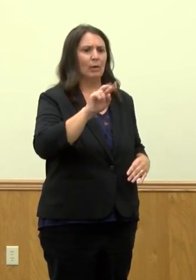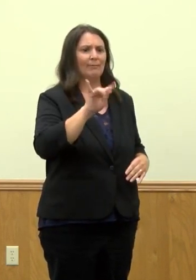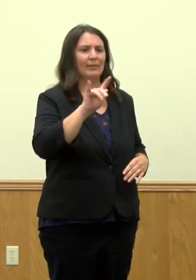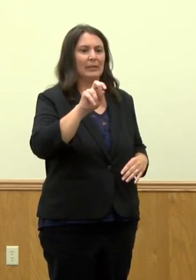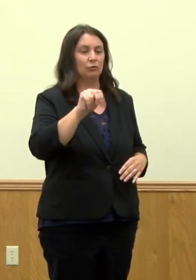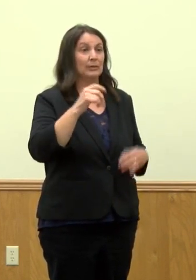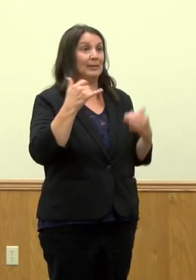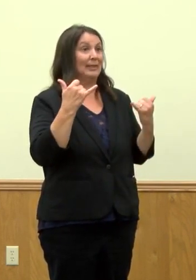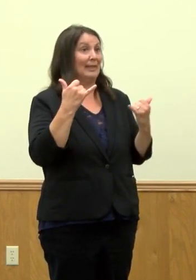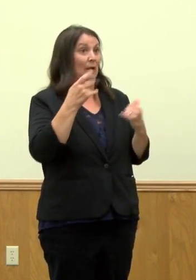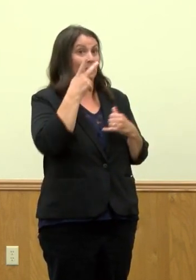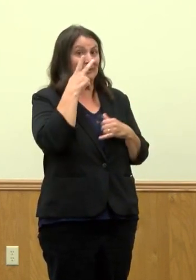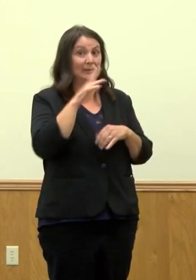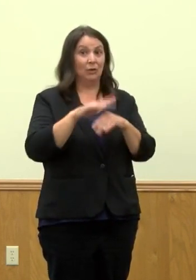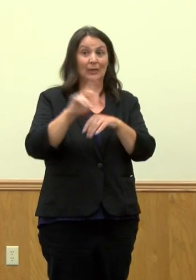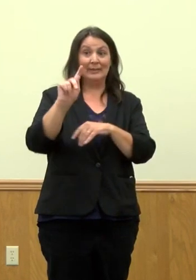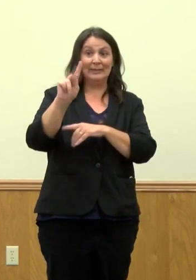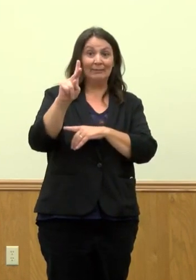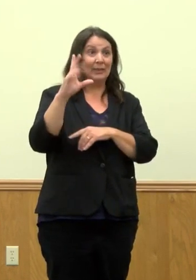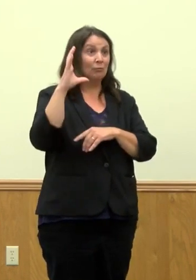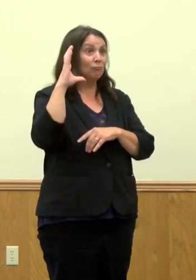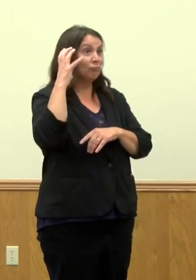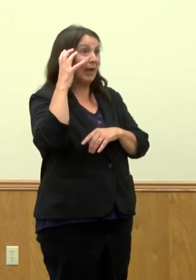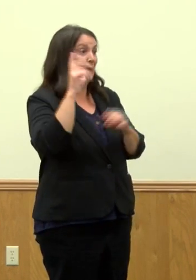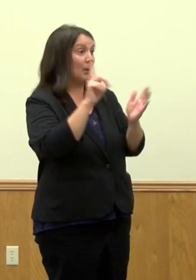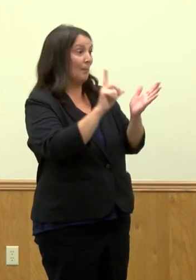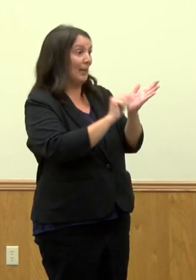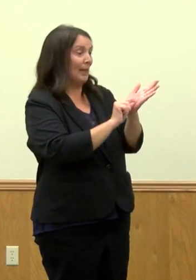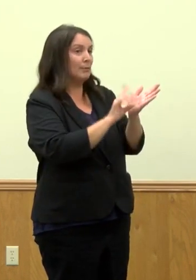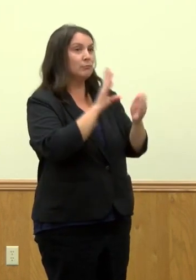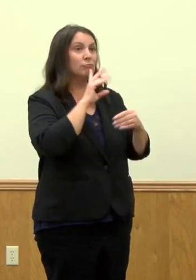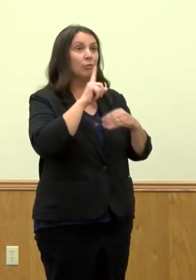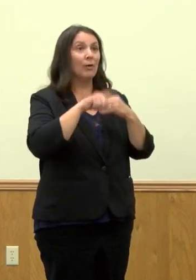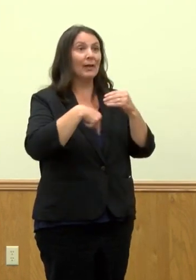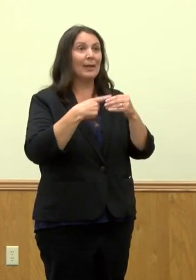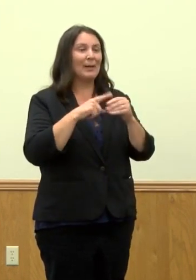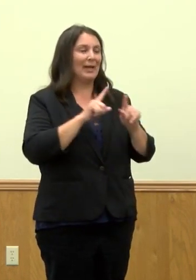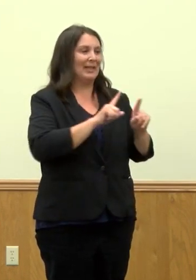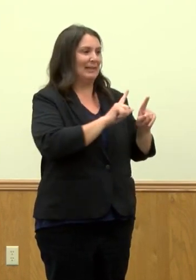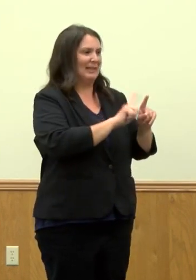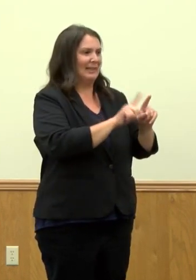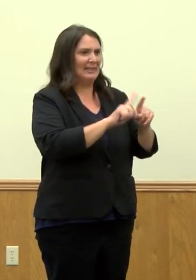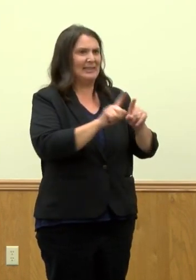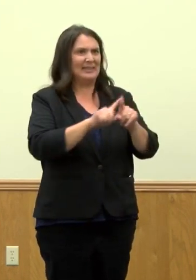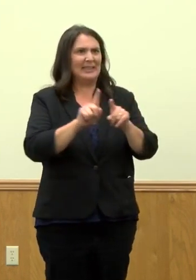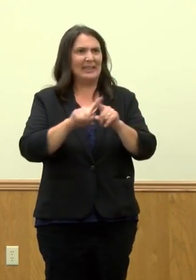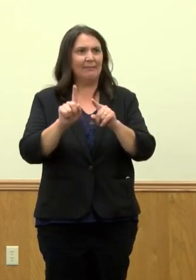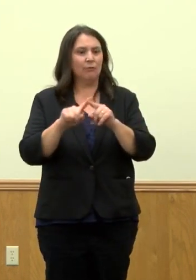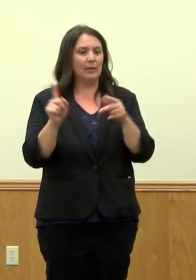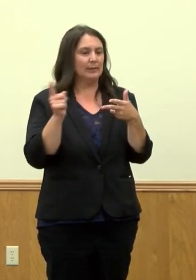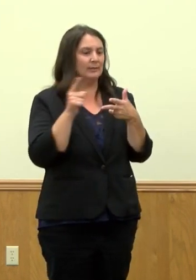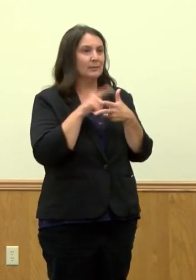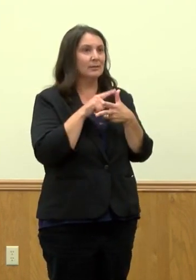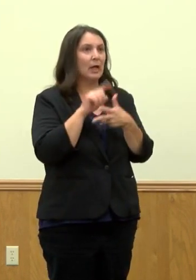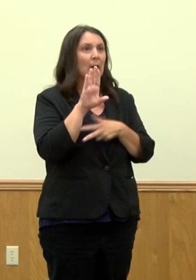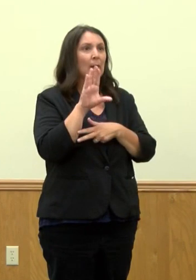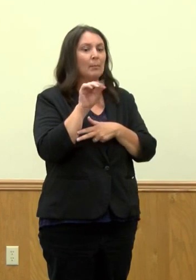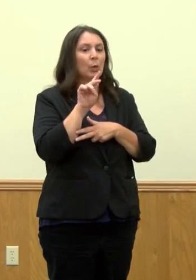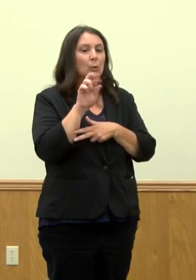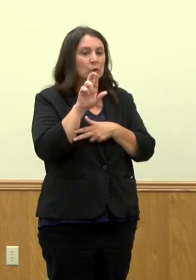about the different kinds of booster shots and